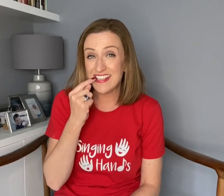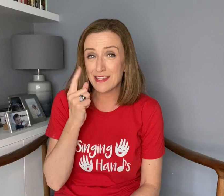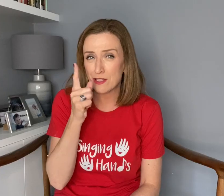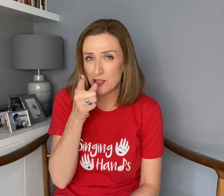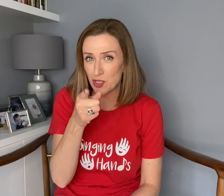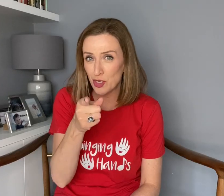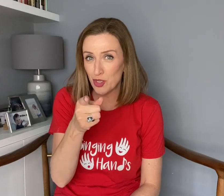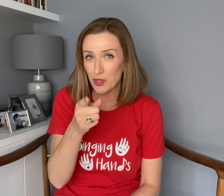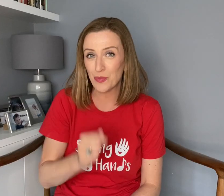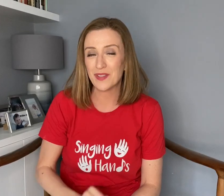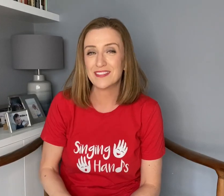than you.